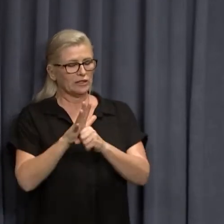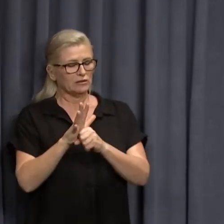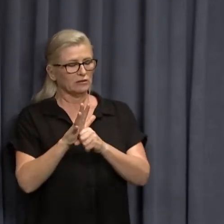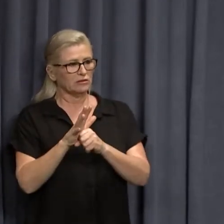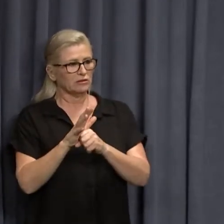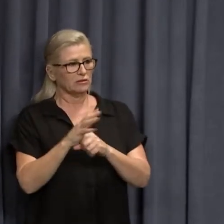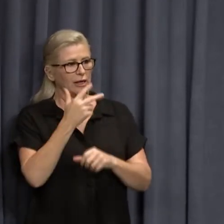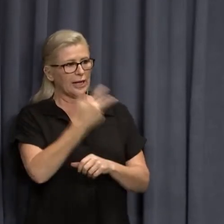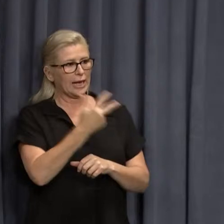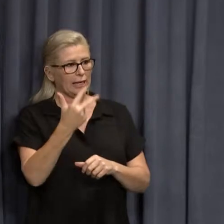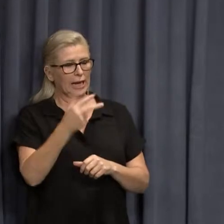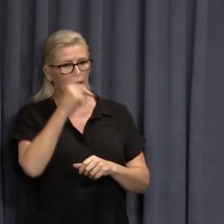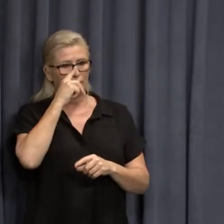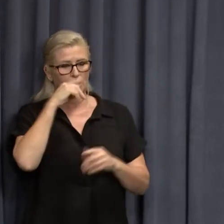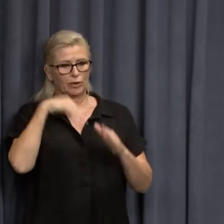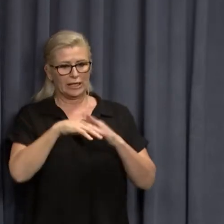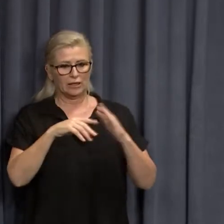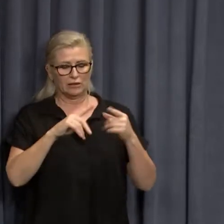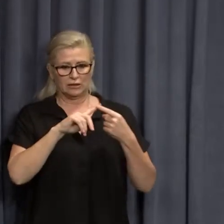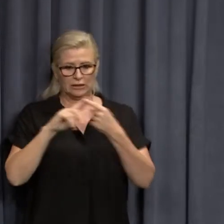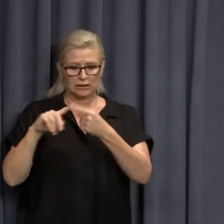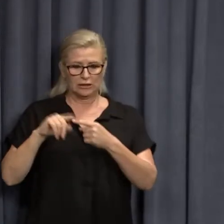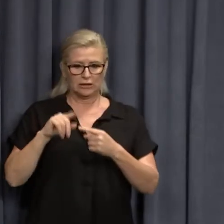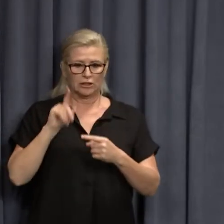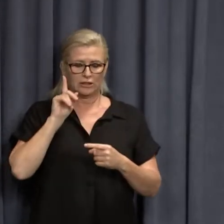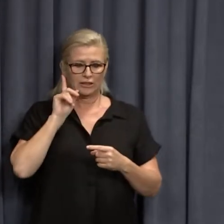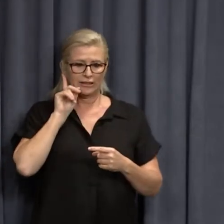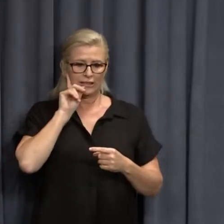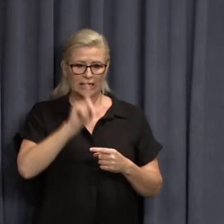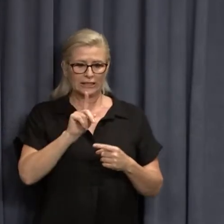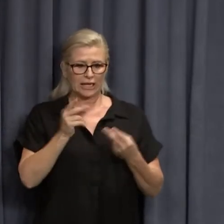88 people in the eastern states died of COVID yesterday.